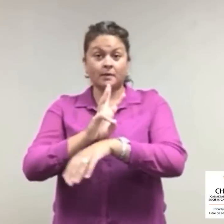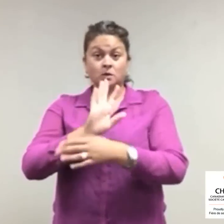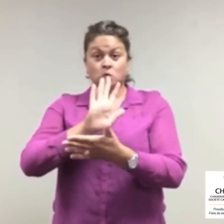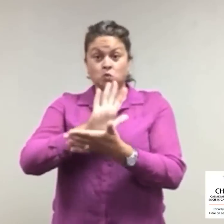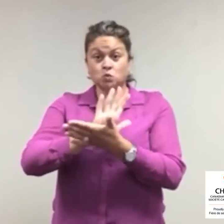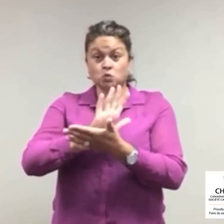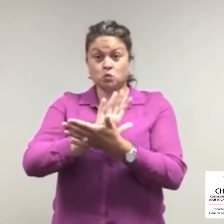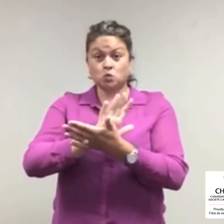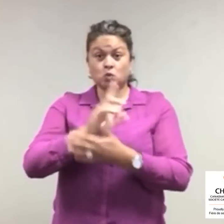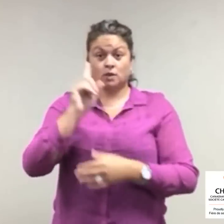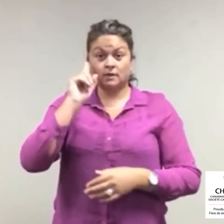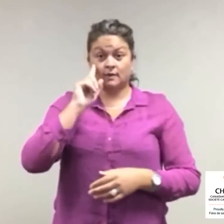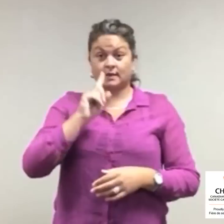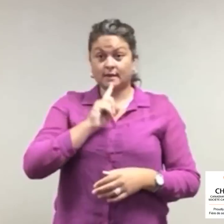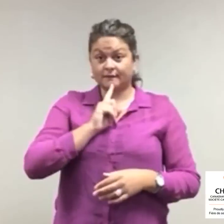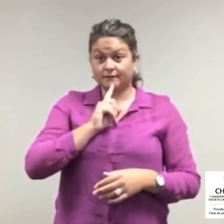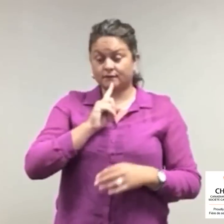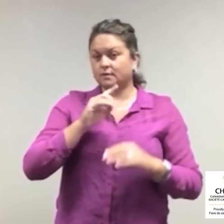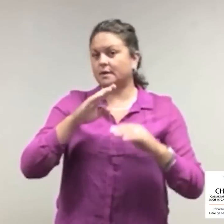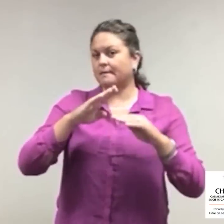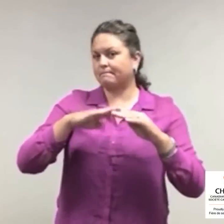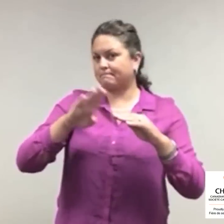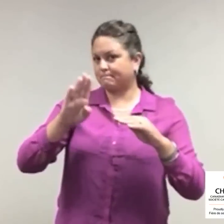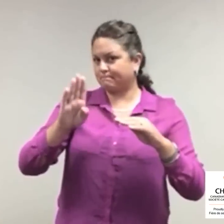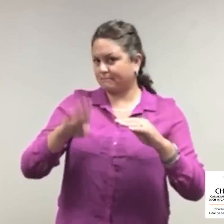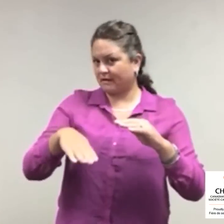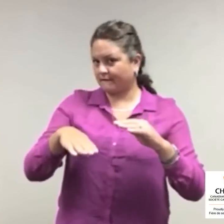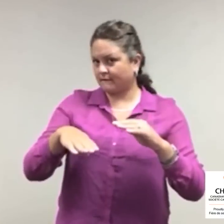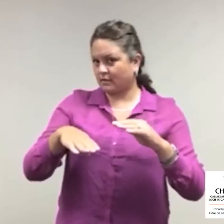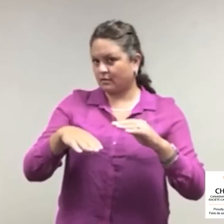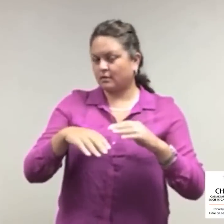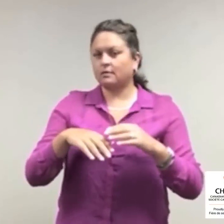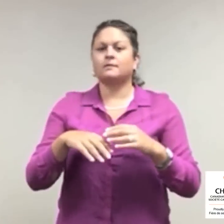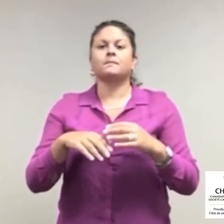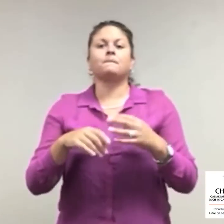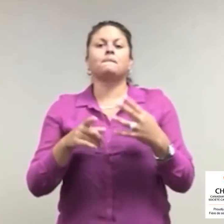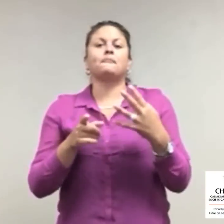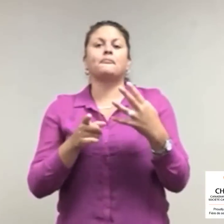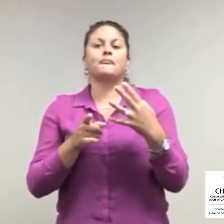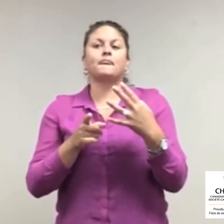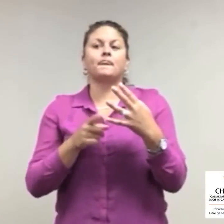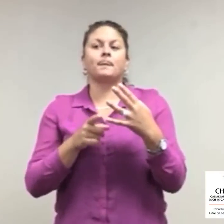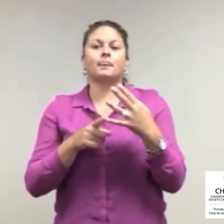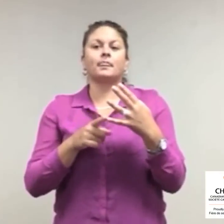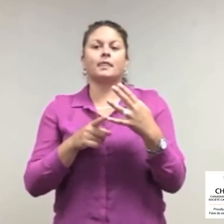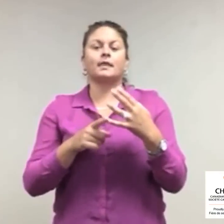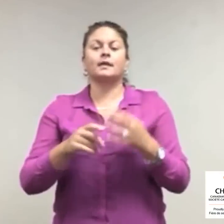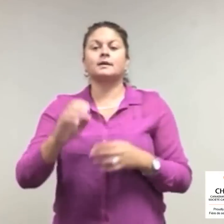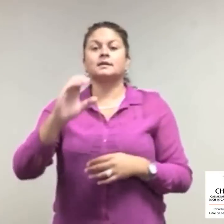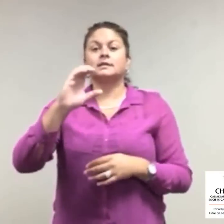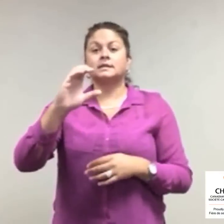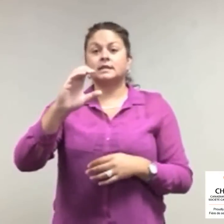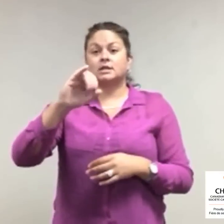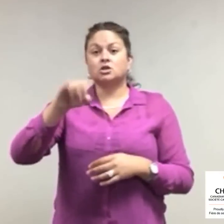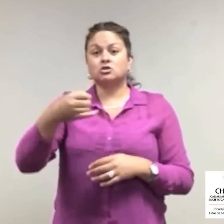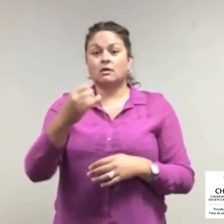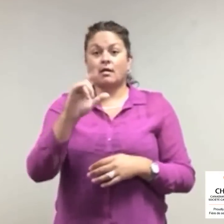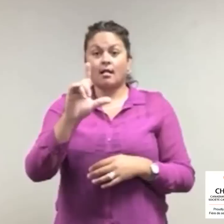Sir James Whitney, School for the Deaf in Belleville, and